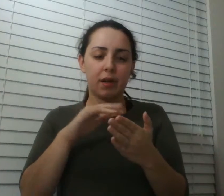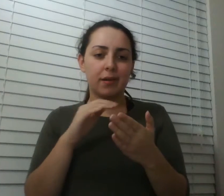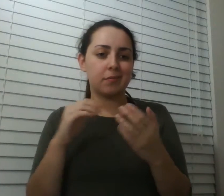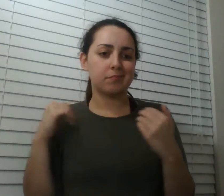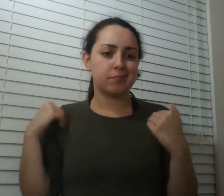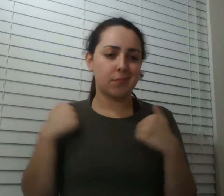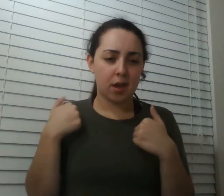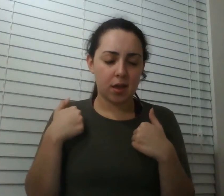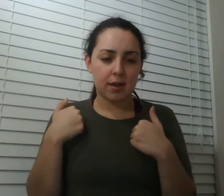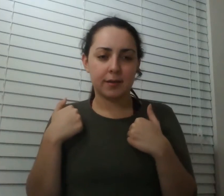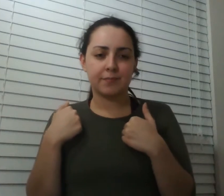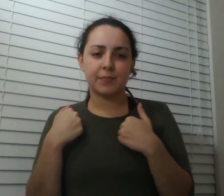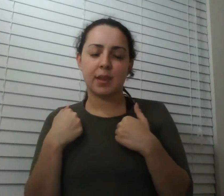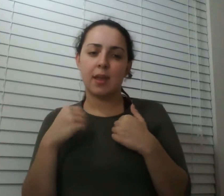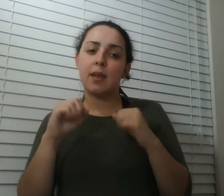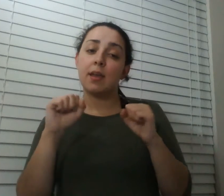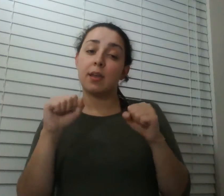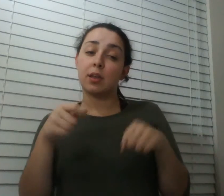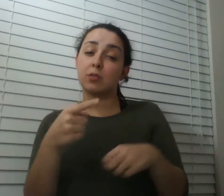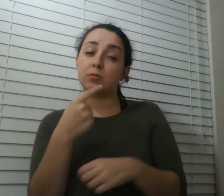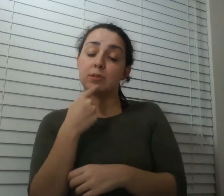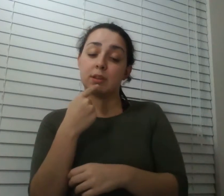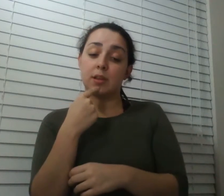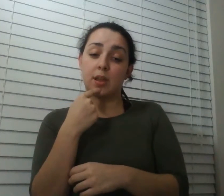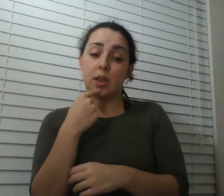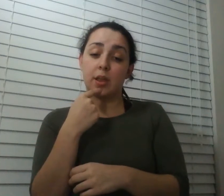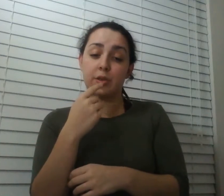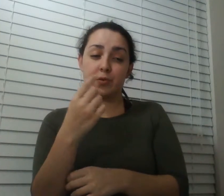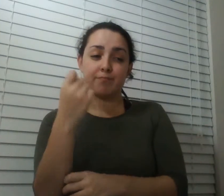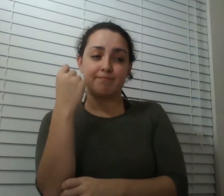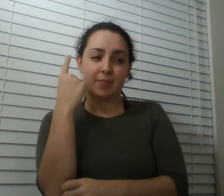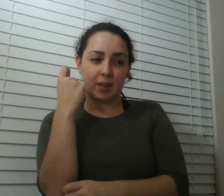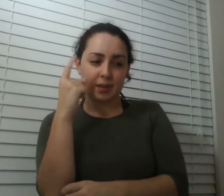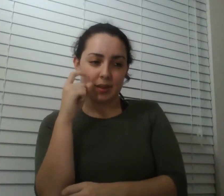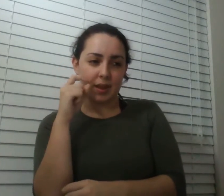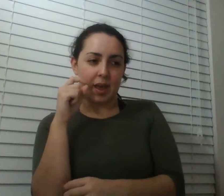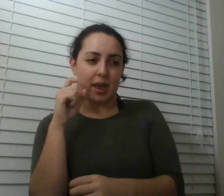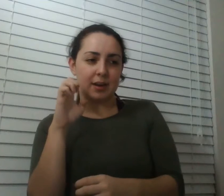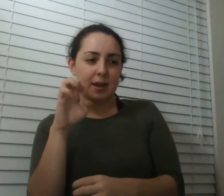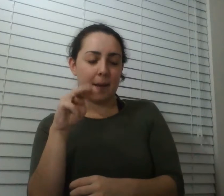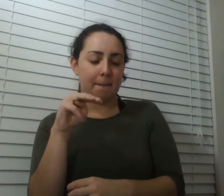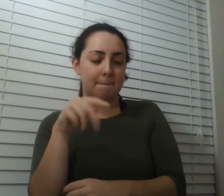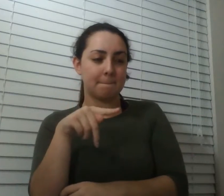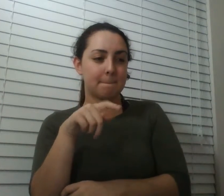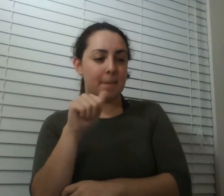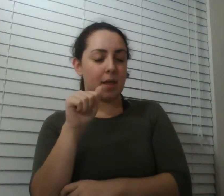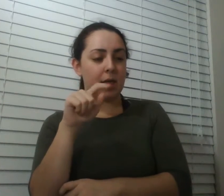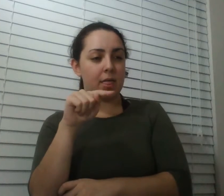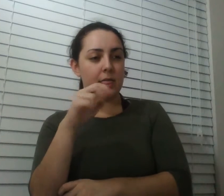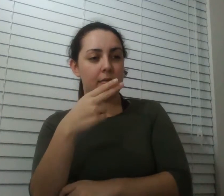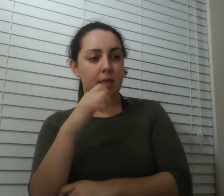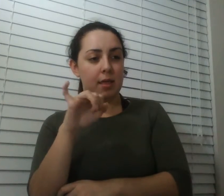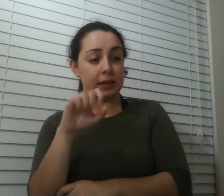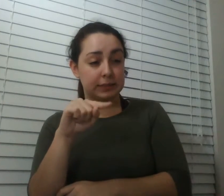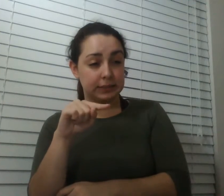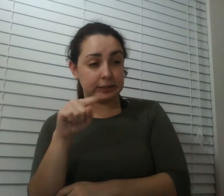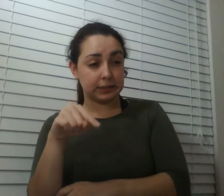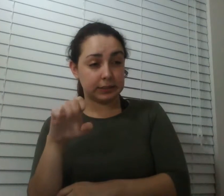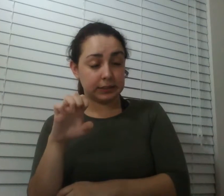and in our next story that becomes a very sticky point for one particular scientist comes to us from one of